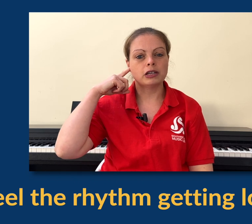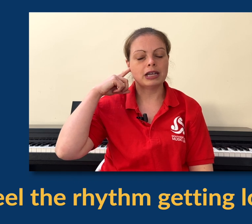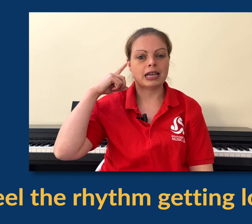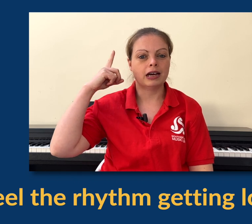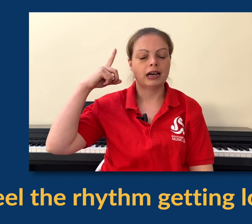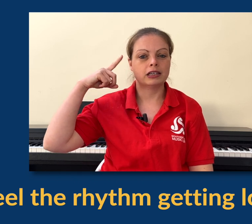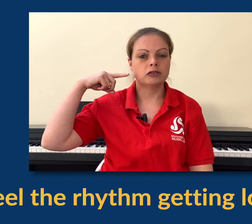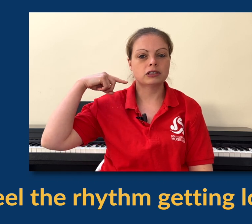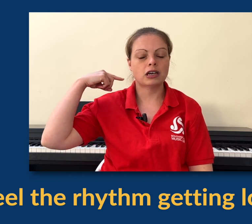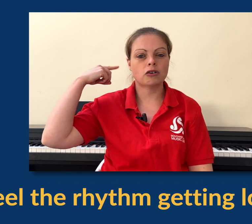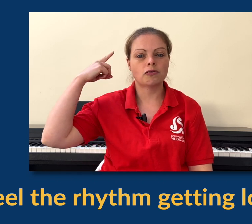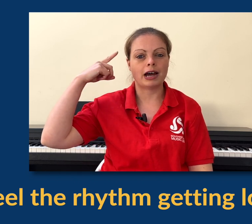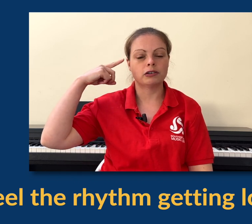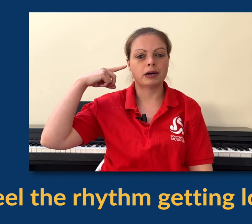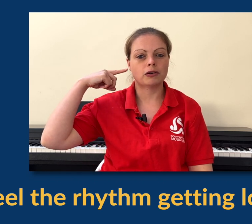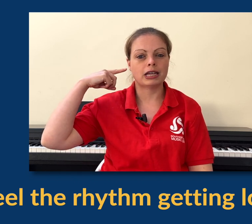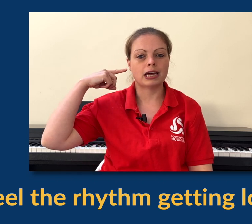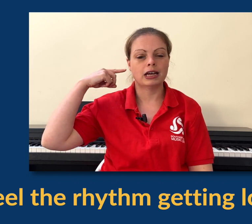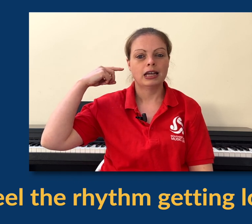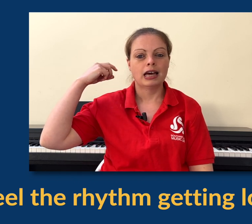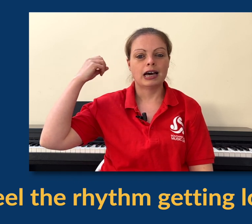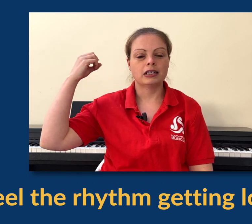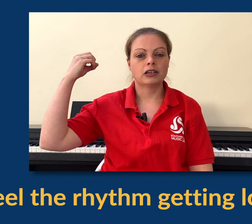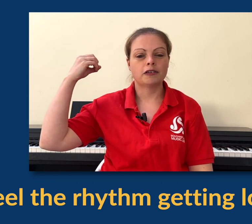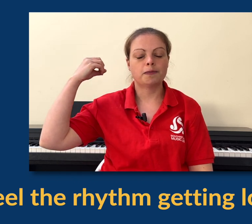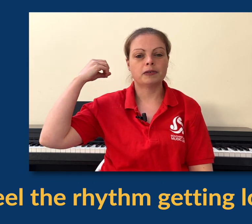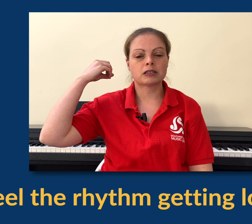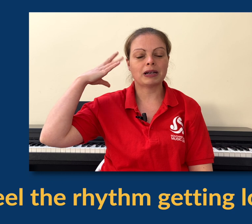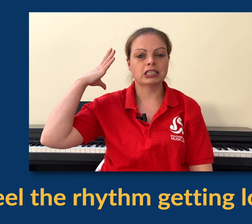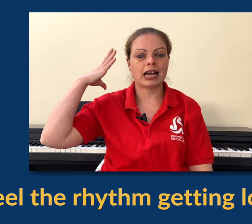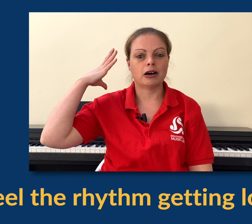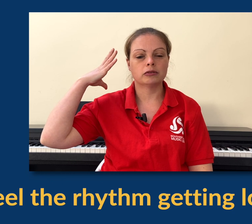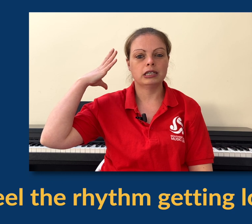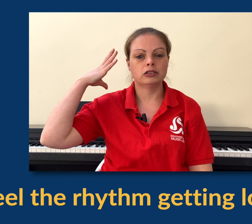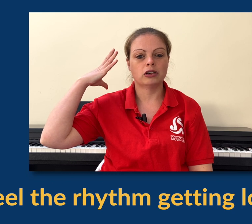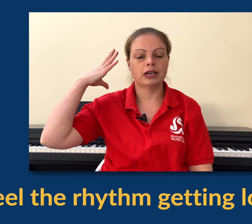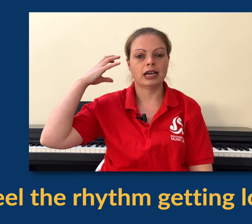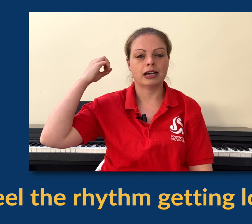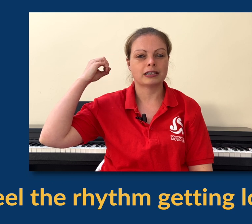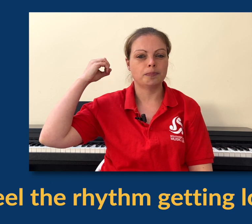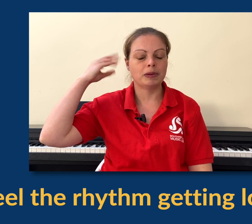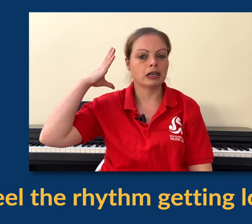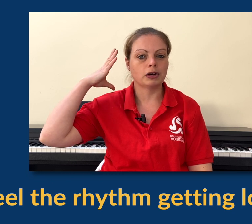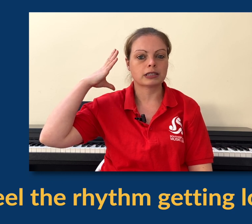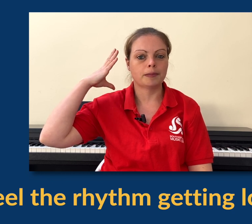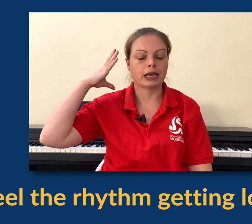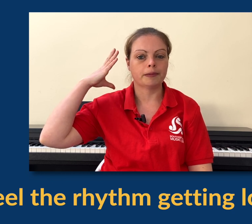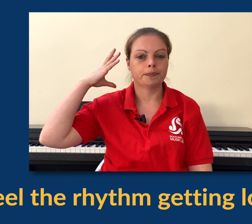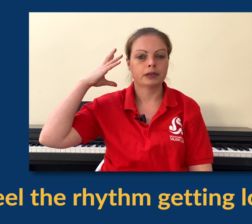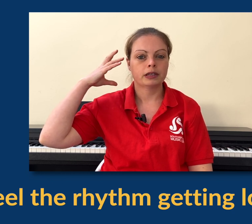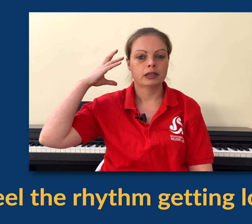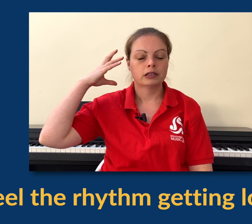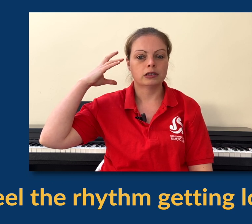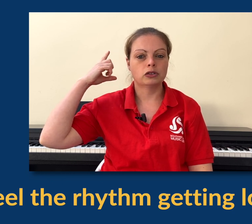have it by your ear and you'll do a circle round by your ear and then you're going to splash it out into your ear like there's a big noise coming